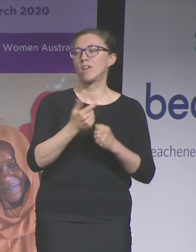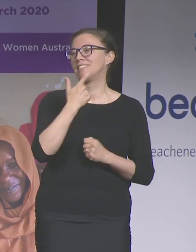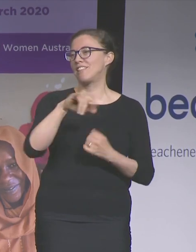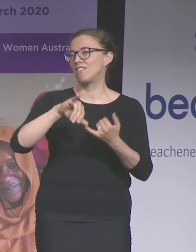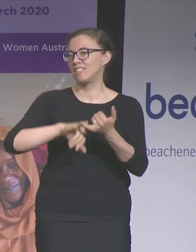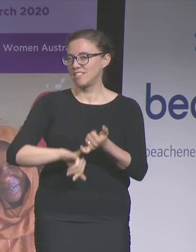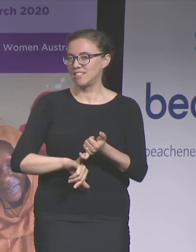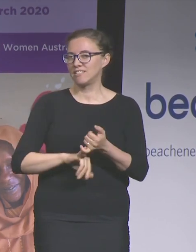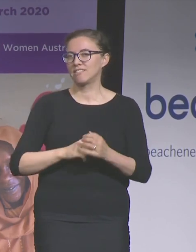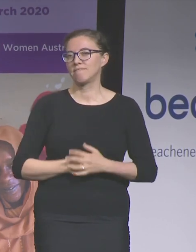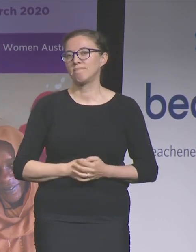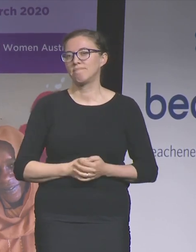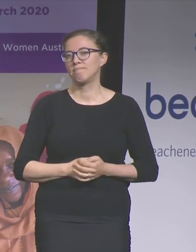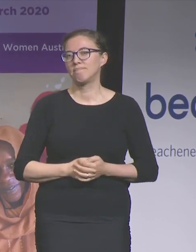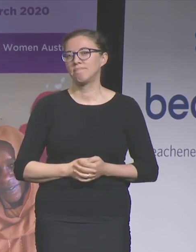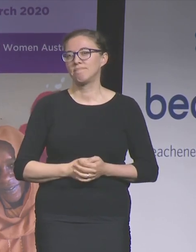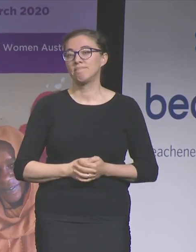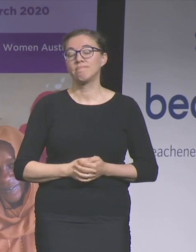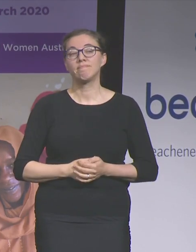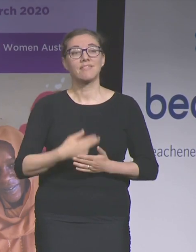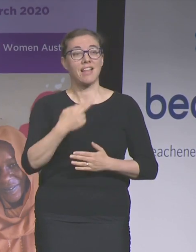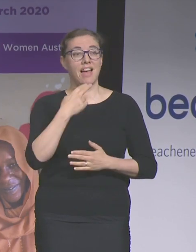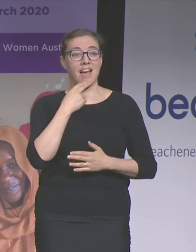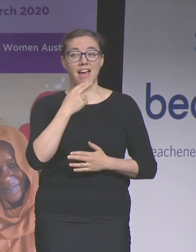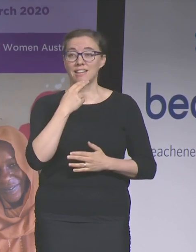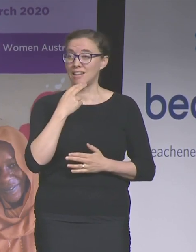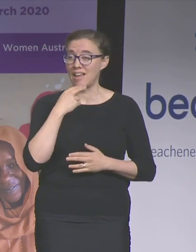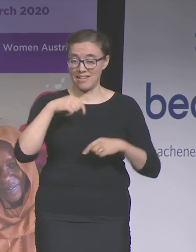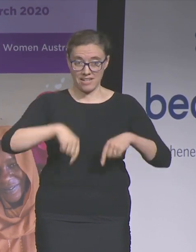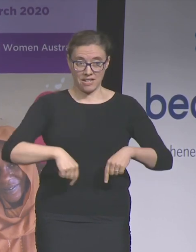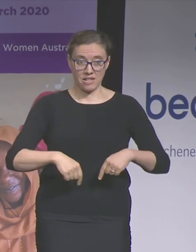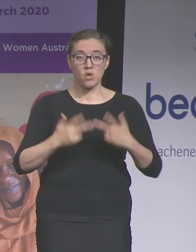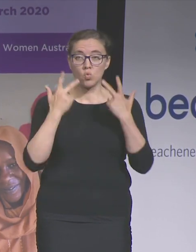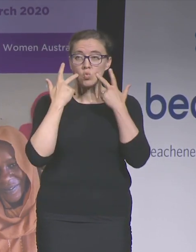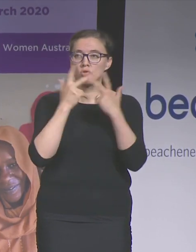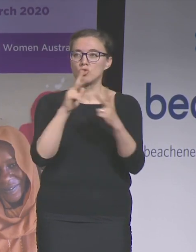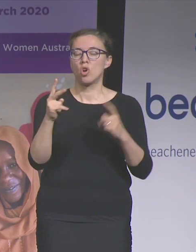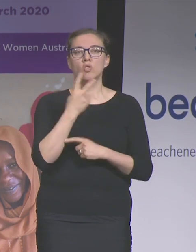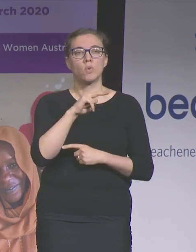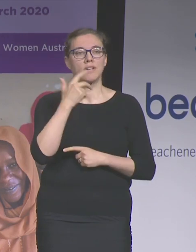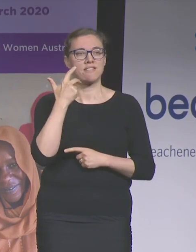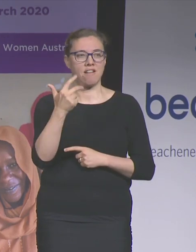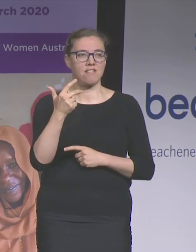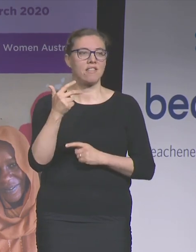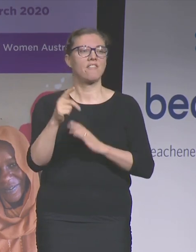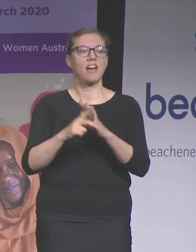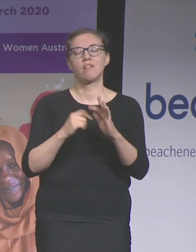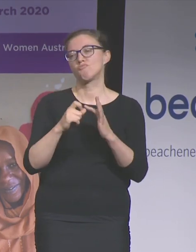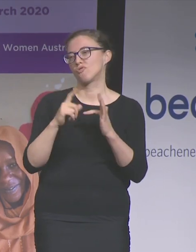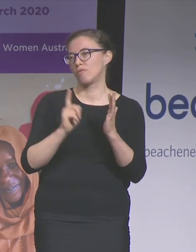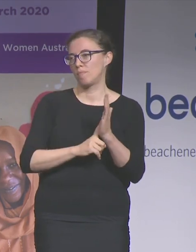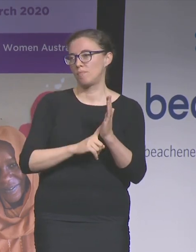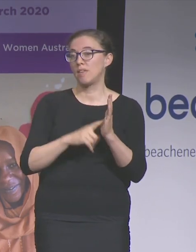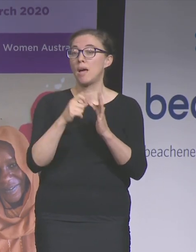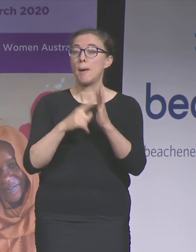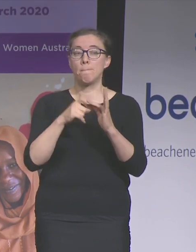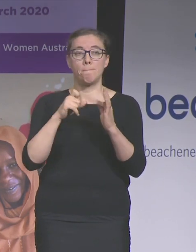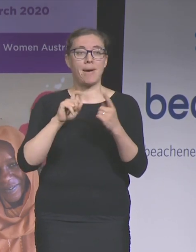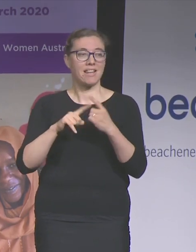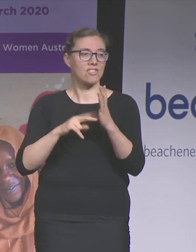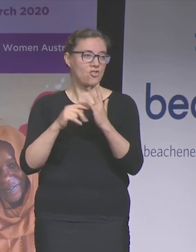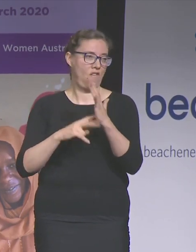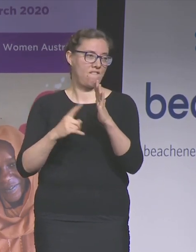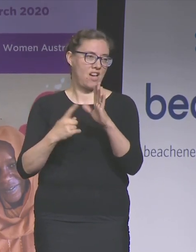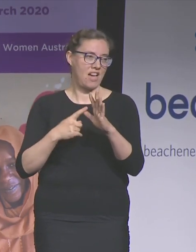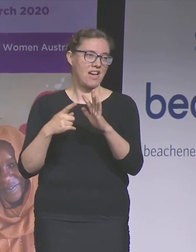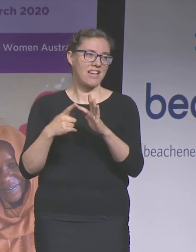screening for this is going to be held on Wednesday the 29th of April at the Palace Nova East End. And we're going to work and help support